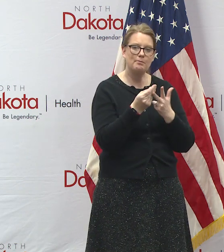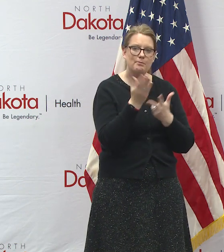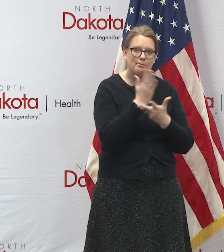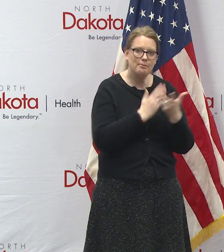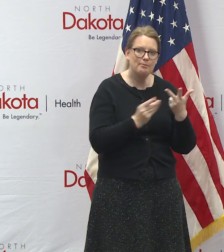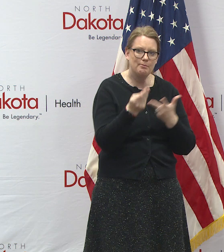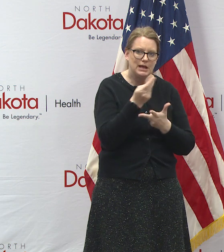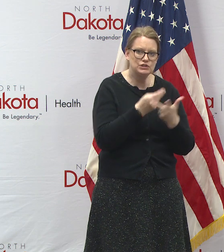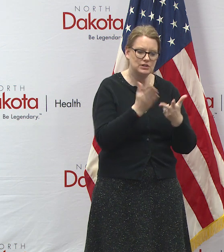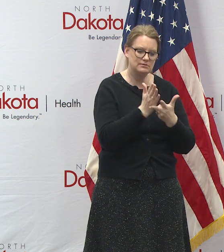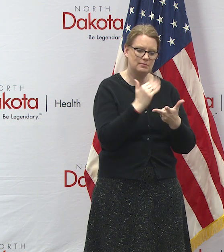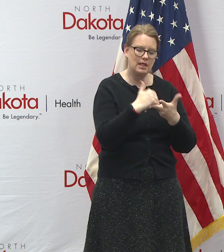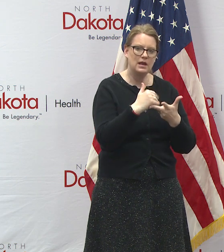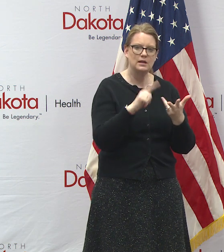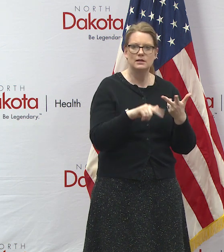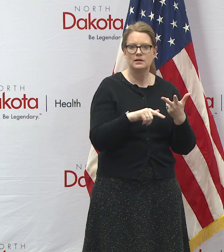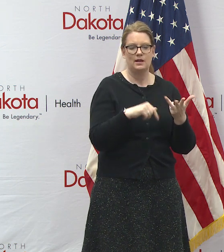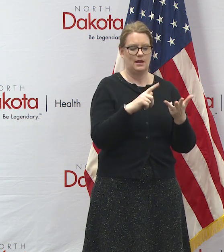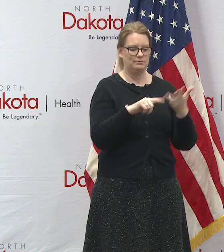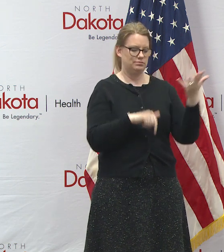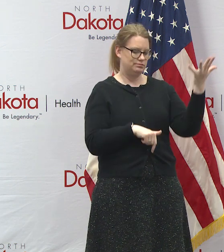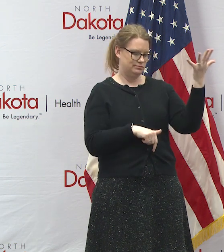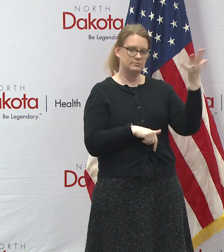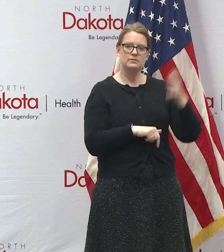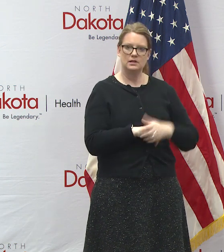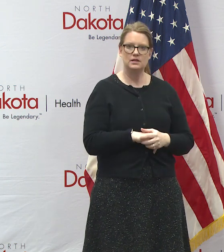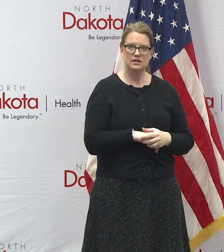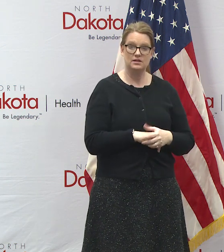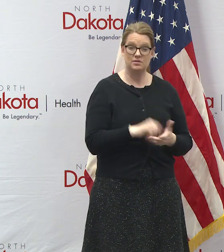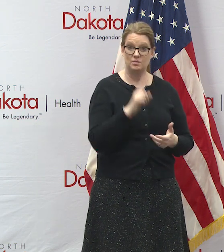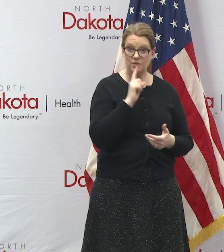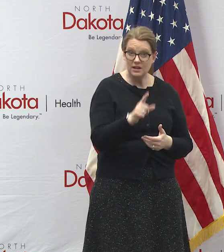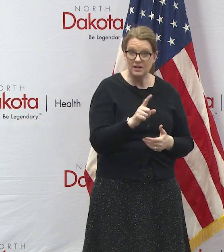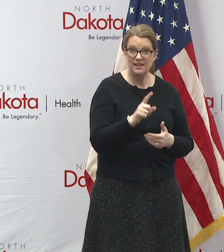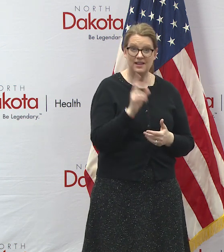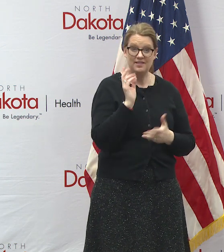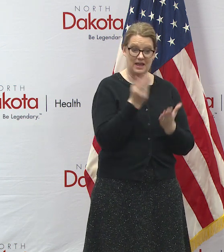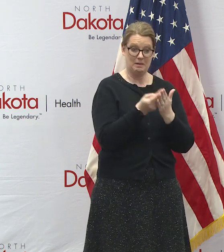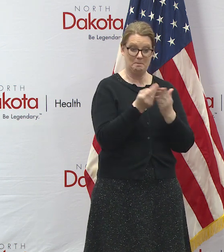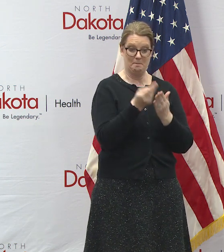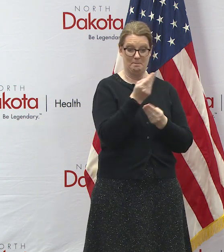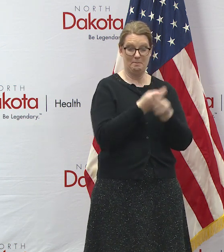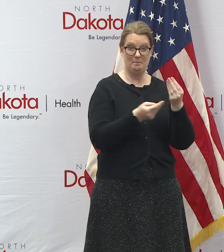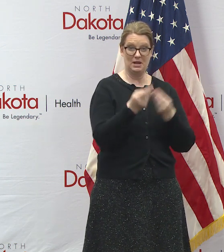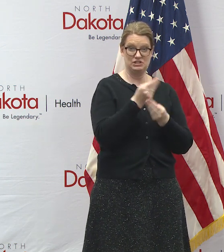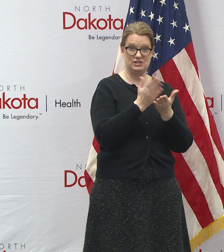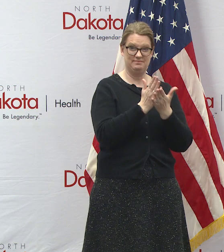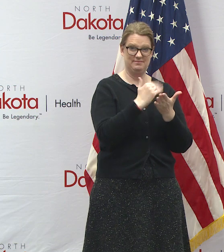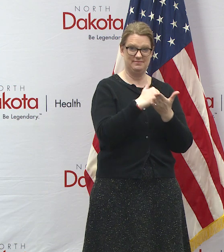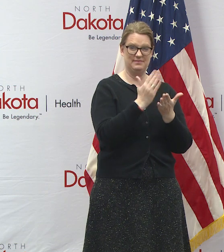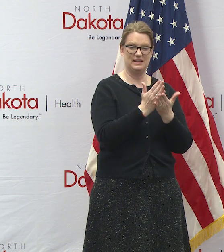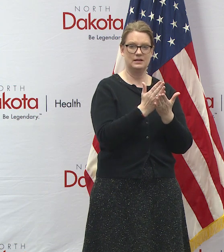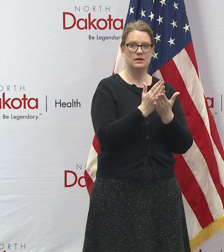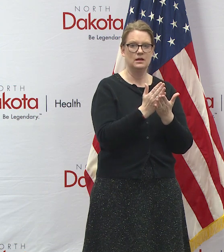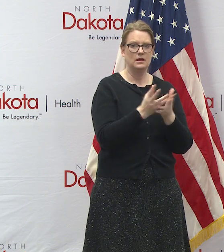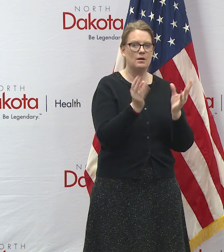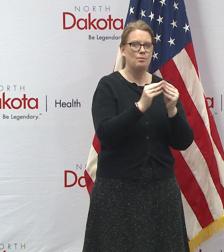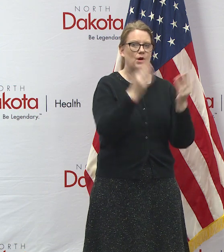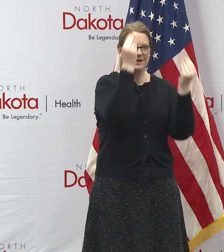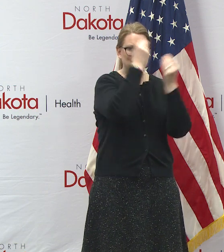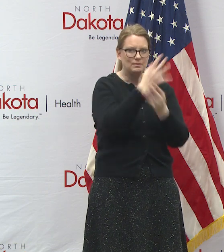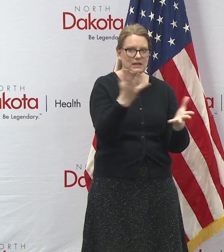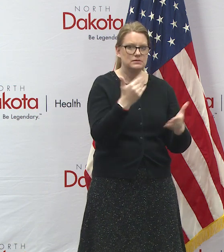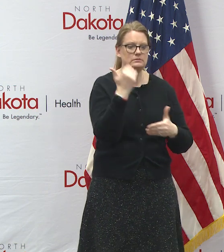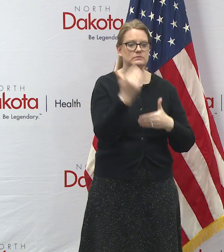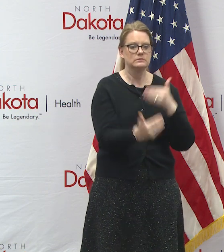and i can tell you i'll tell you the same things i told them that's definitely a work in progress for all of us you can look forward to more information coming as